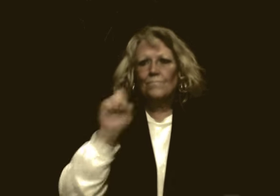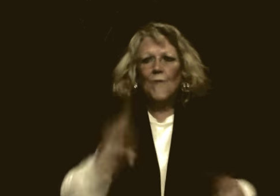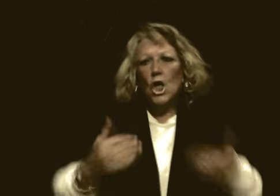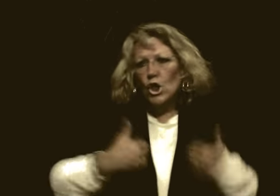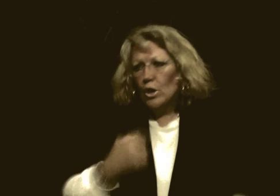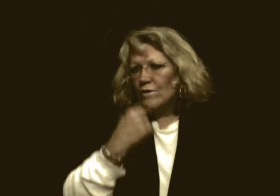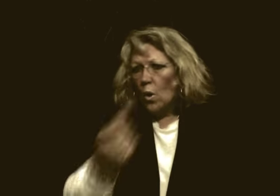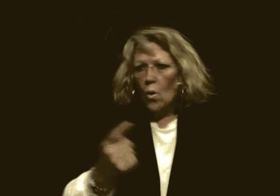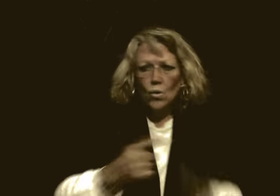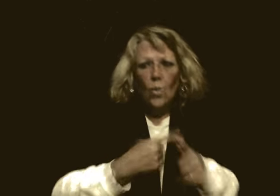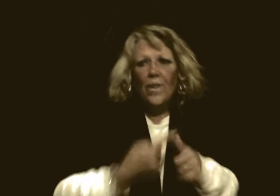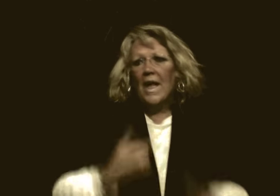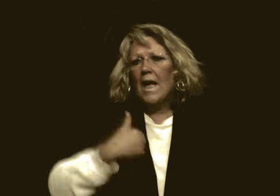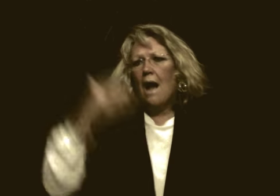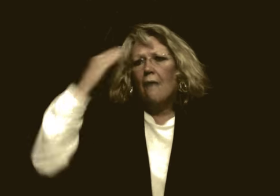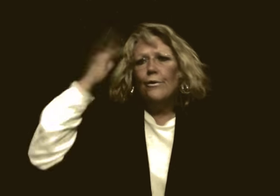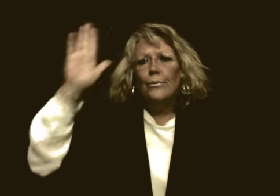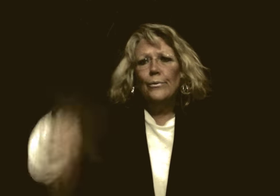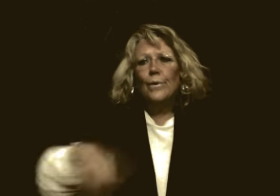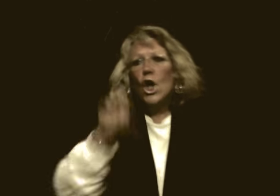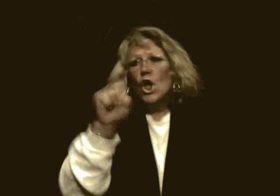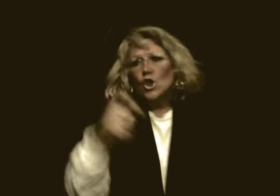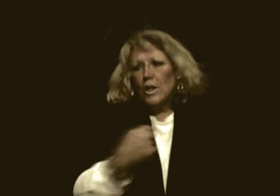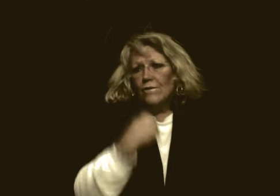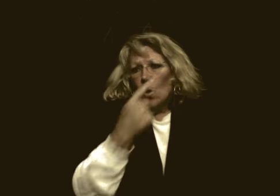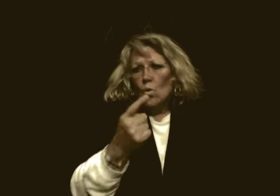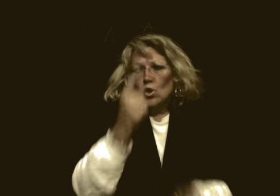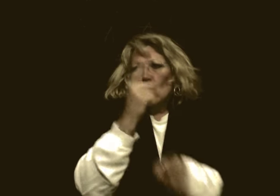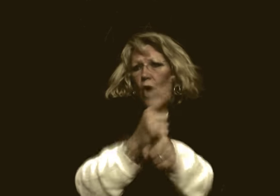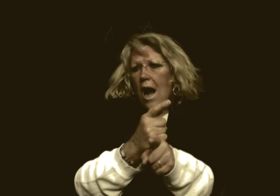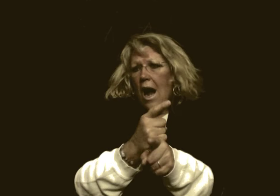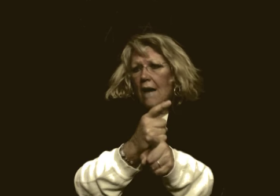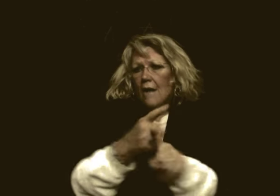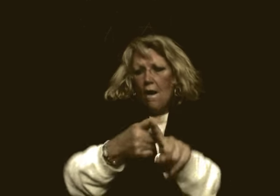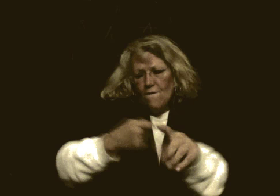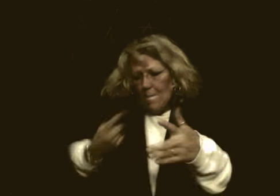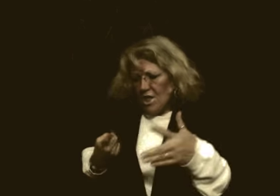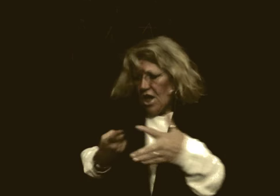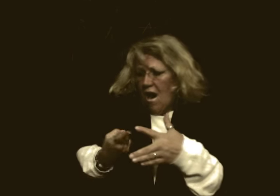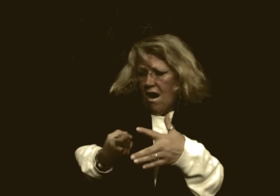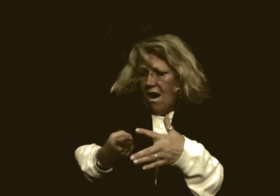Should've told you when I knew, should've told you I'm from a star